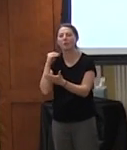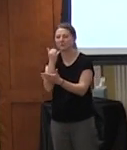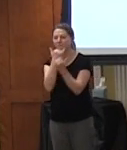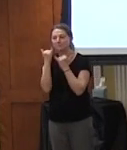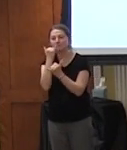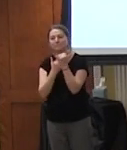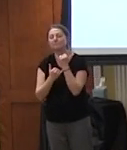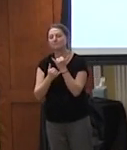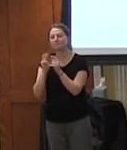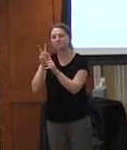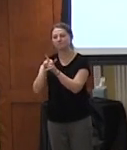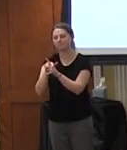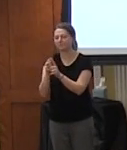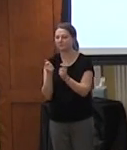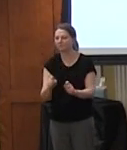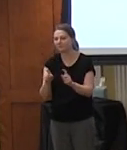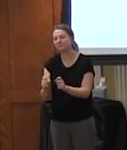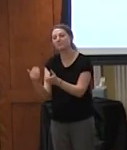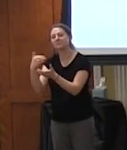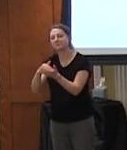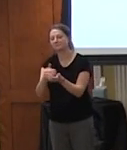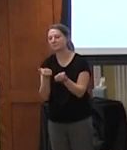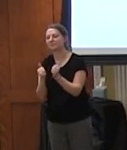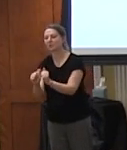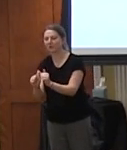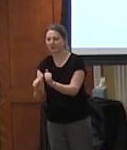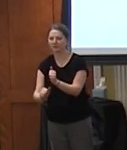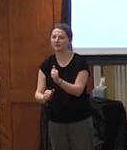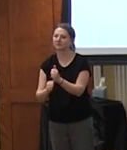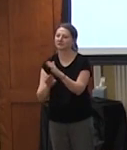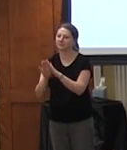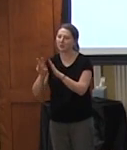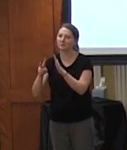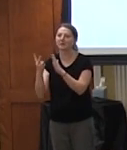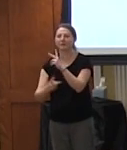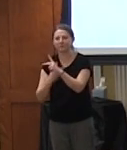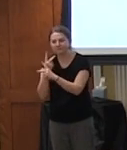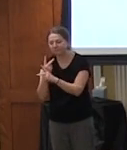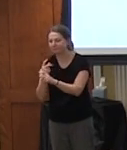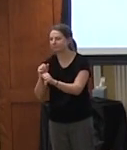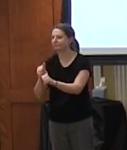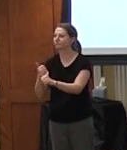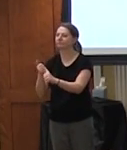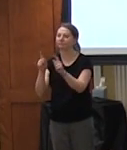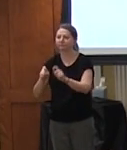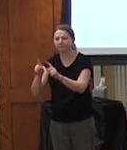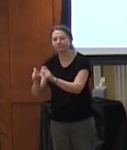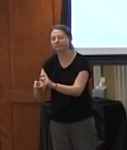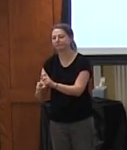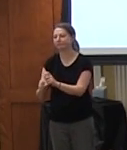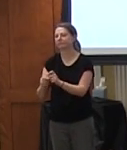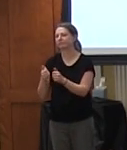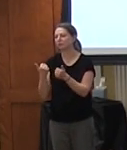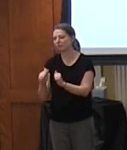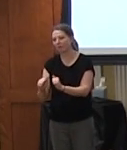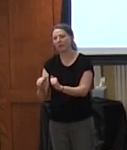your first attempt so you create a second version and you continue that continuous